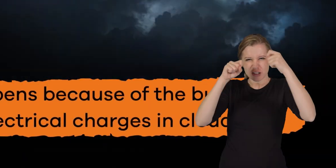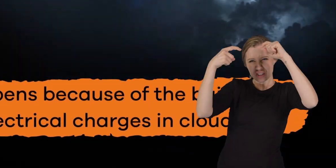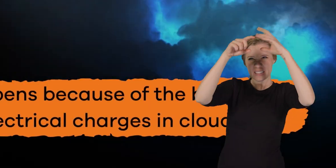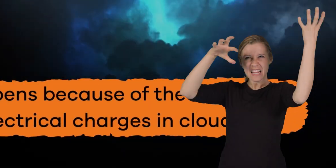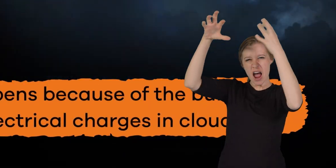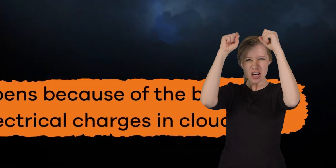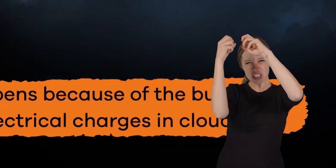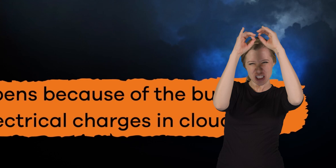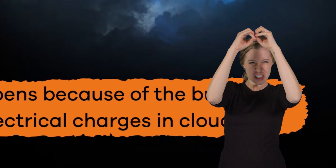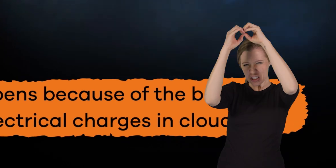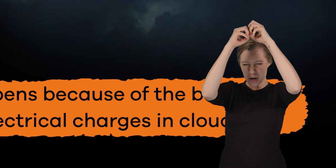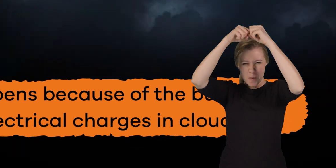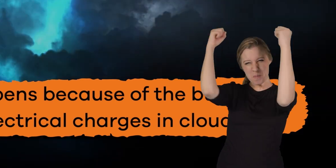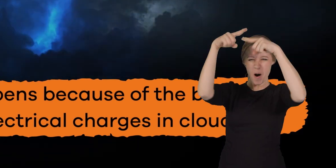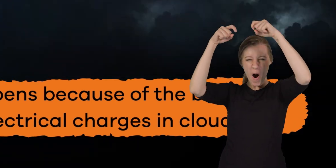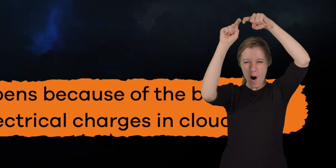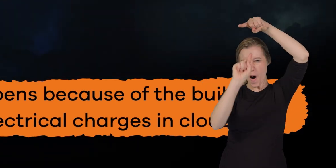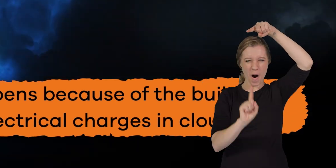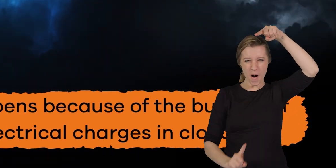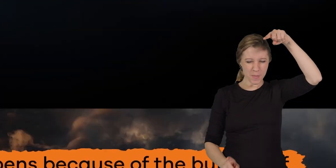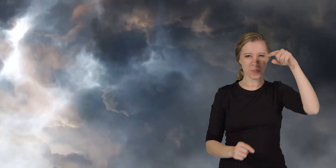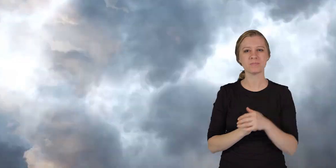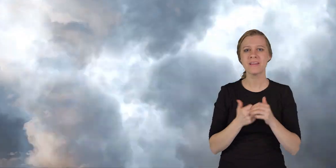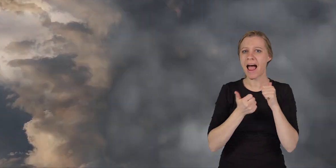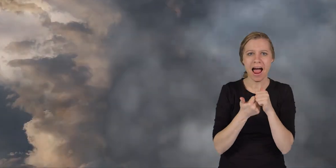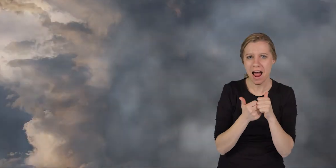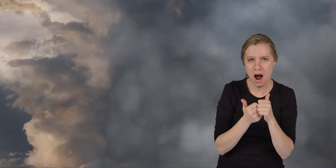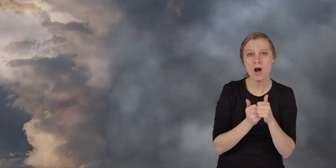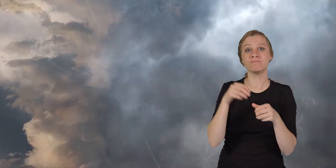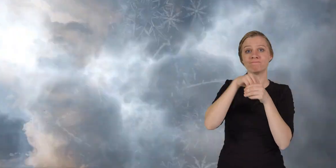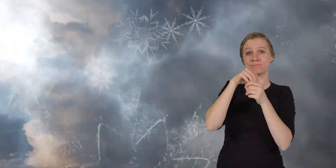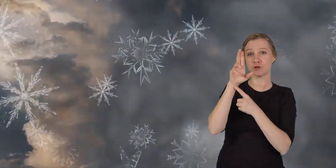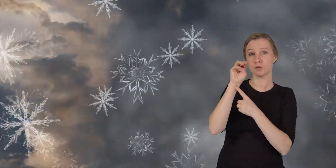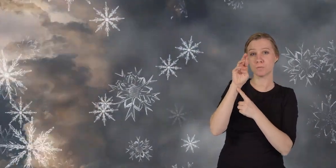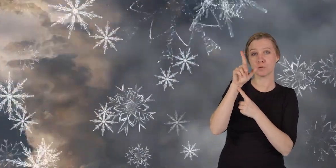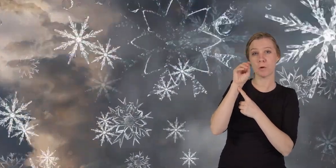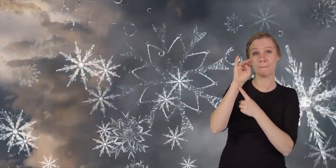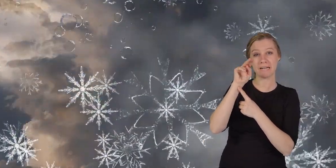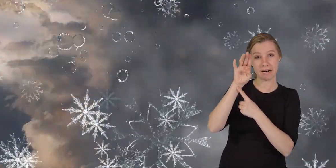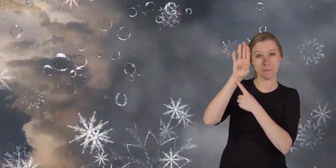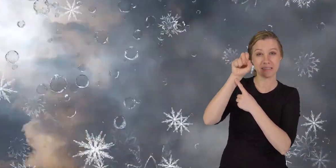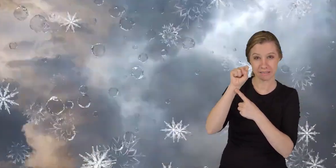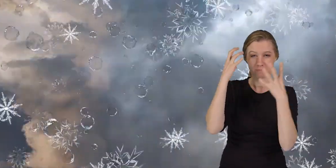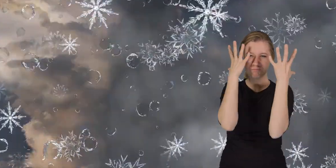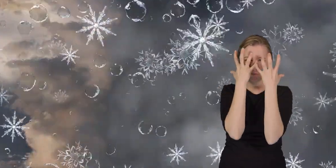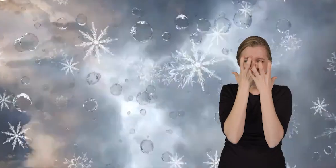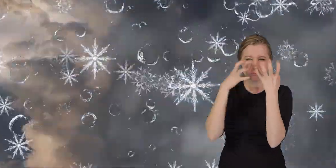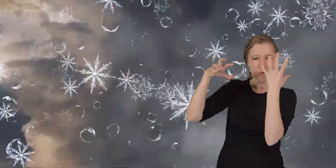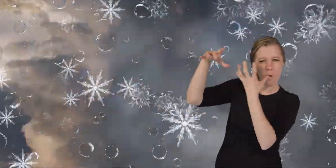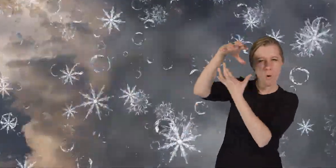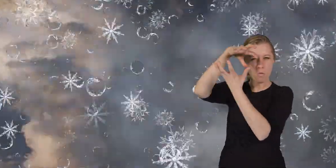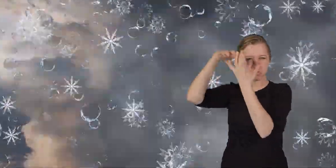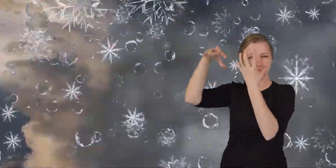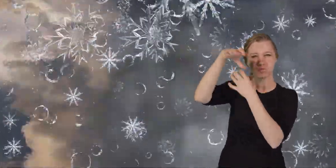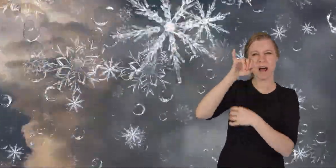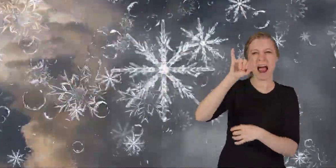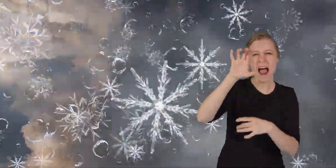electrical charges and clouds here's how it happens inside a cumulonimbus storm cloud tiny